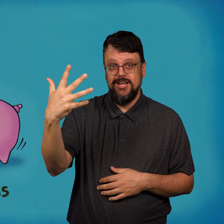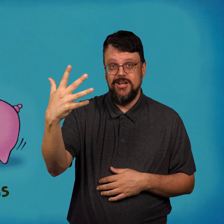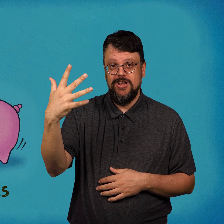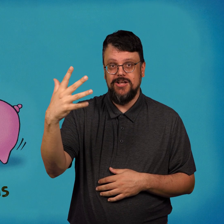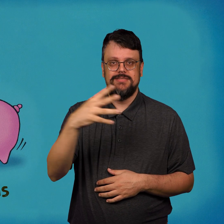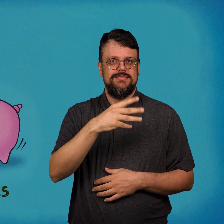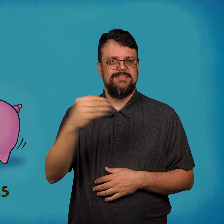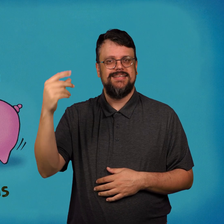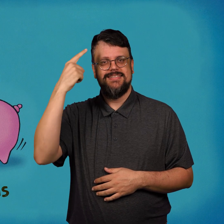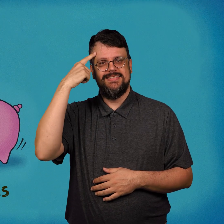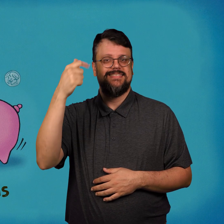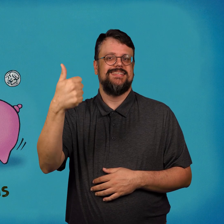Nickels and dimes.